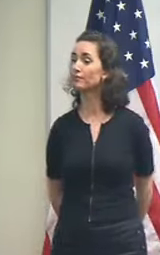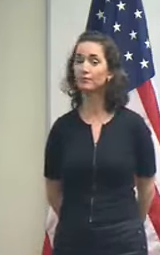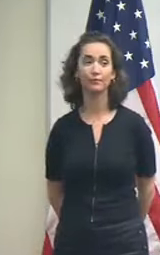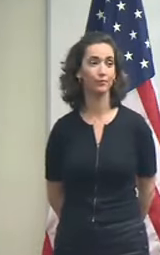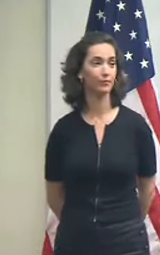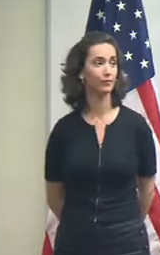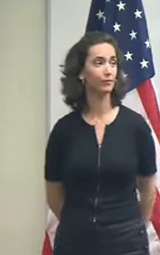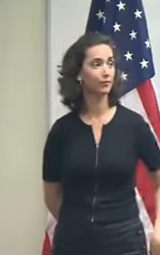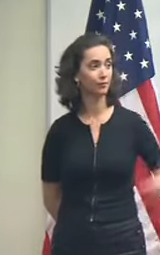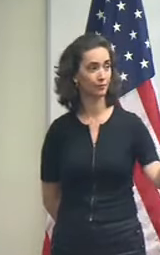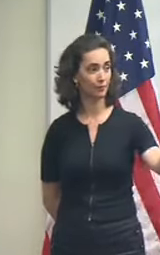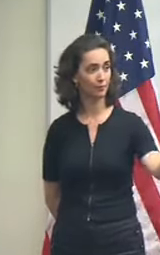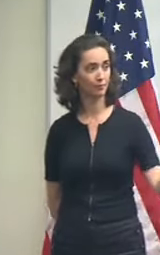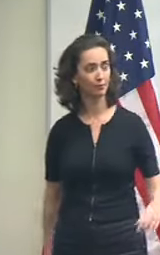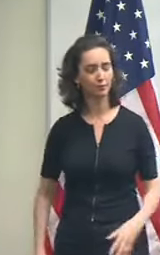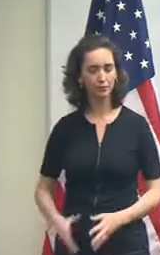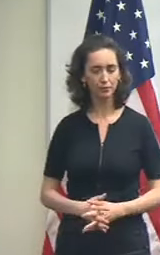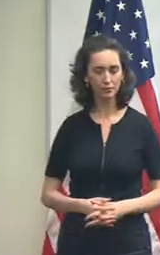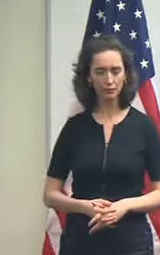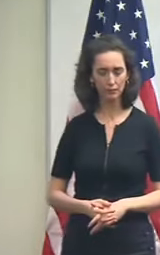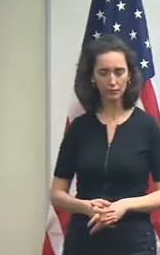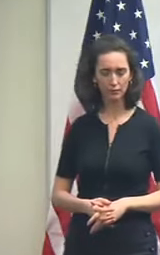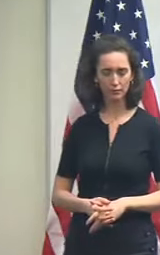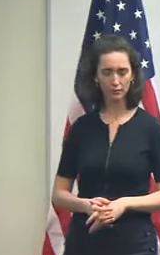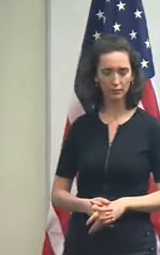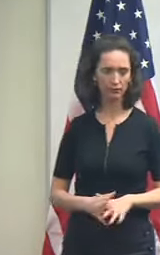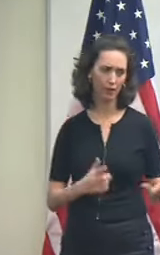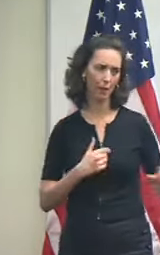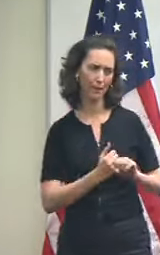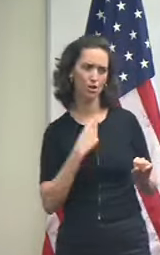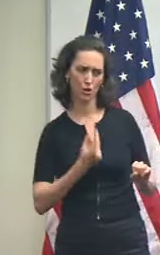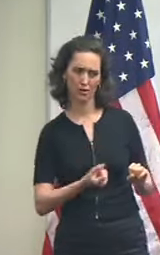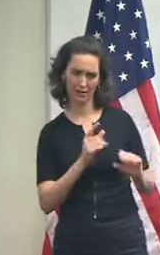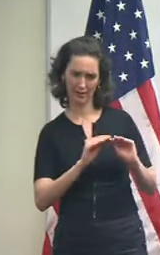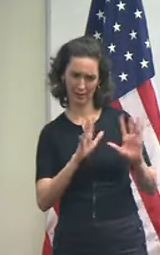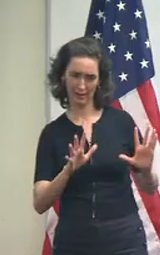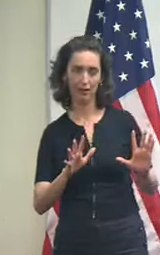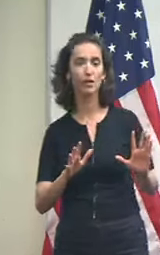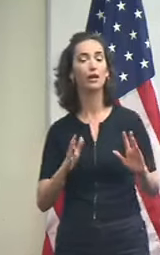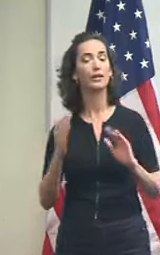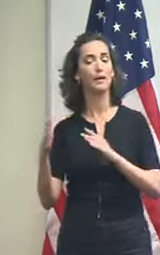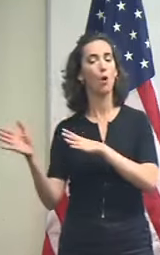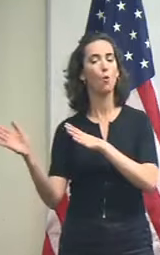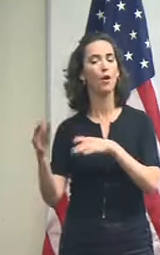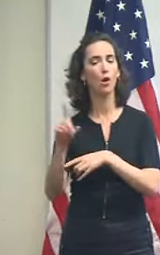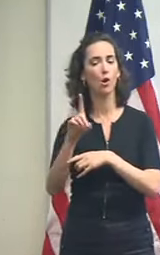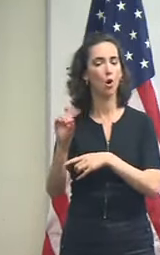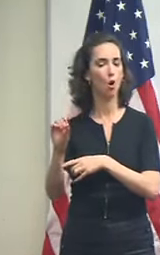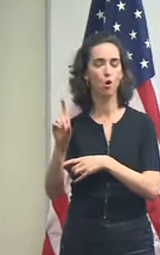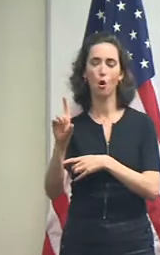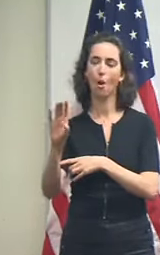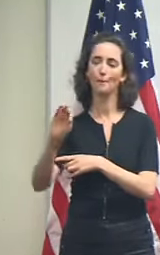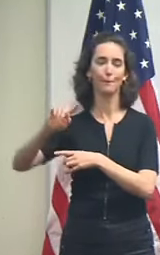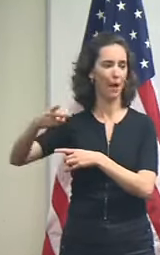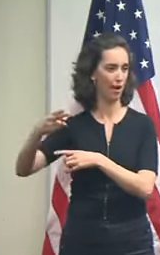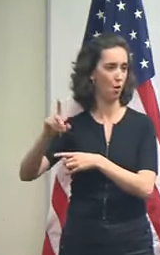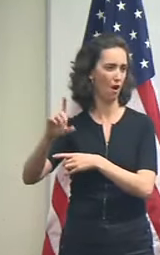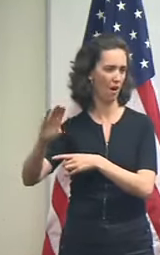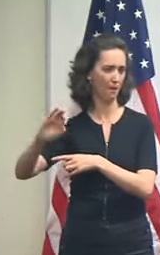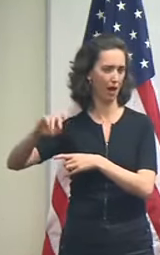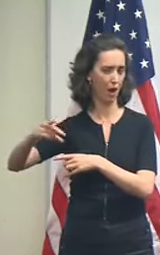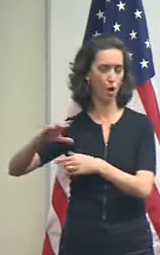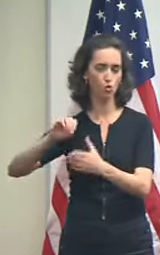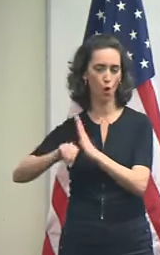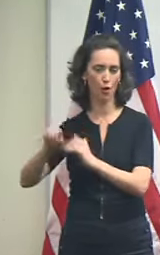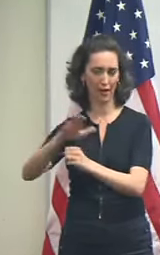you if you have one. Yes, sir. Mr. I just told you, you say you expect the winds of around 100 miles an hour in the northern area and around 90